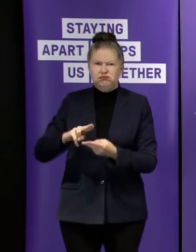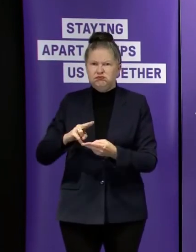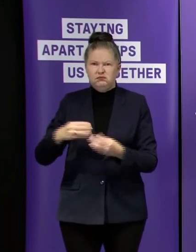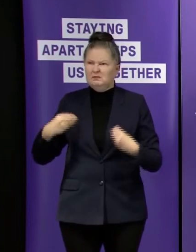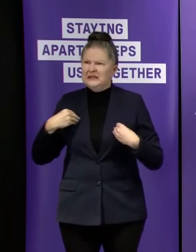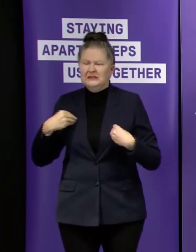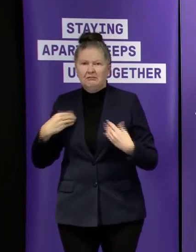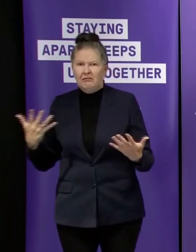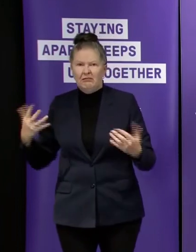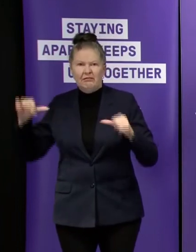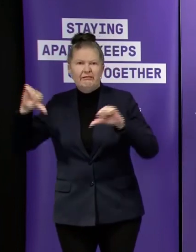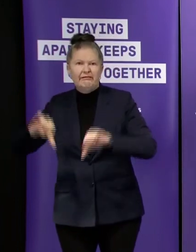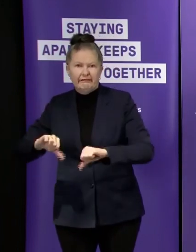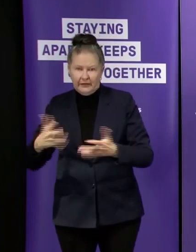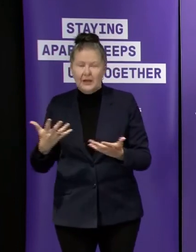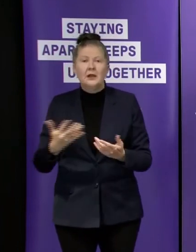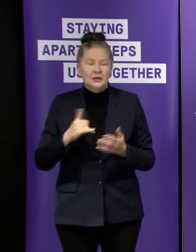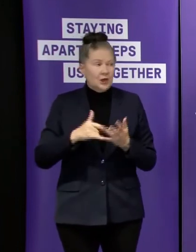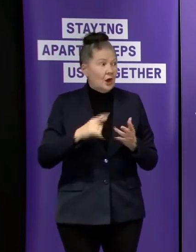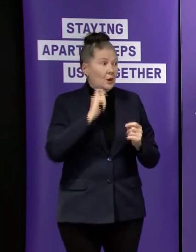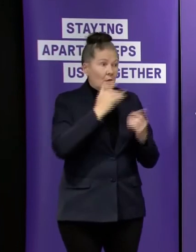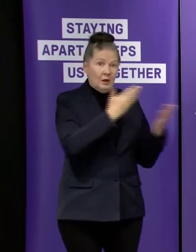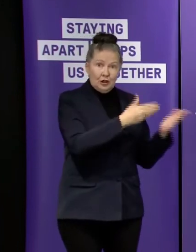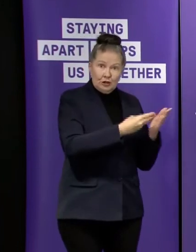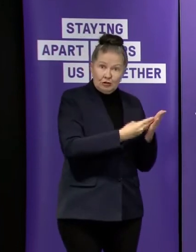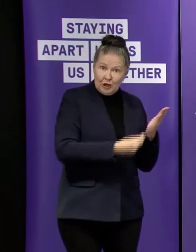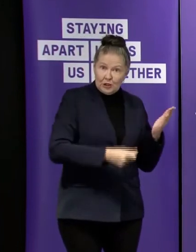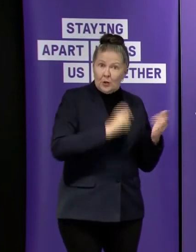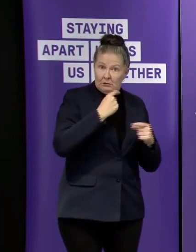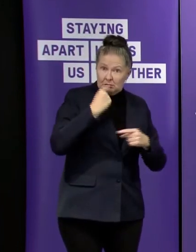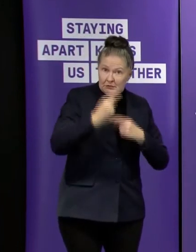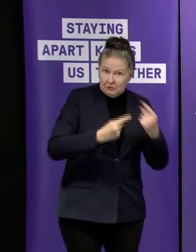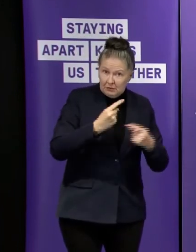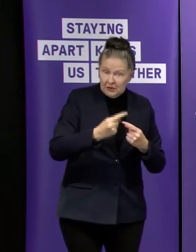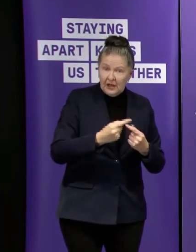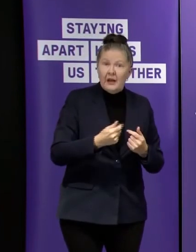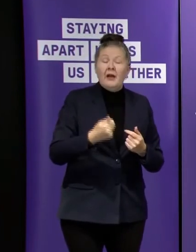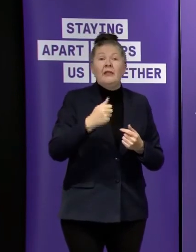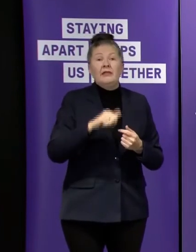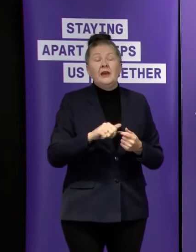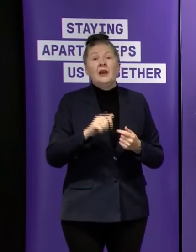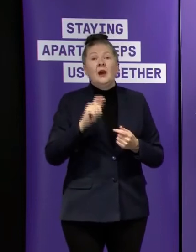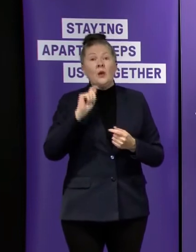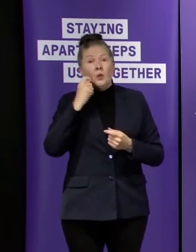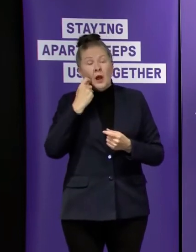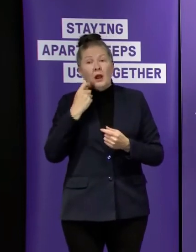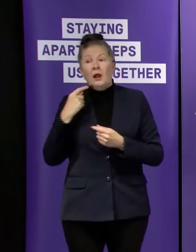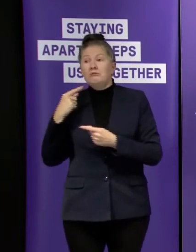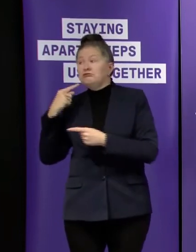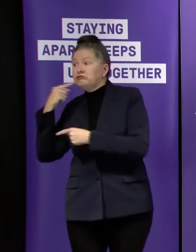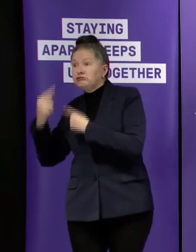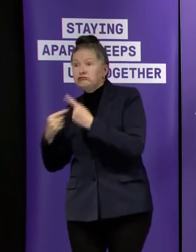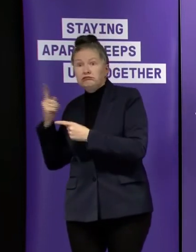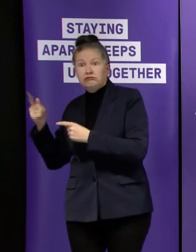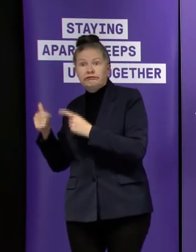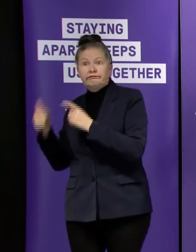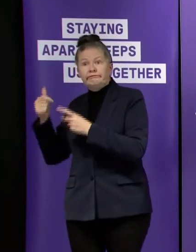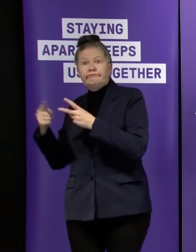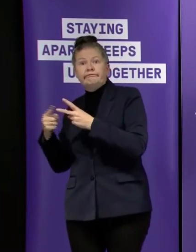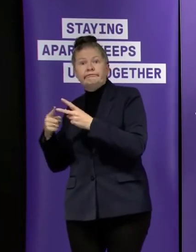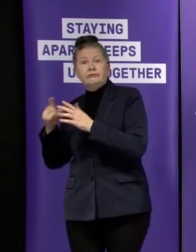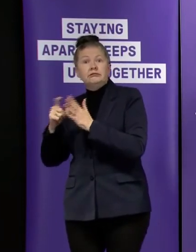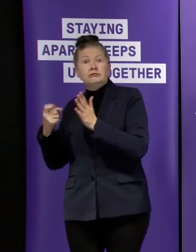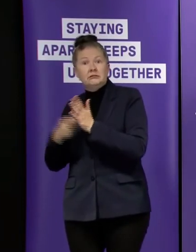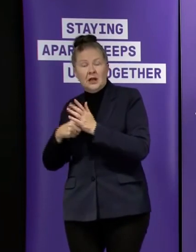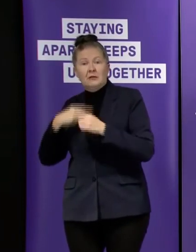can take you through the details of that uh and then we're happy to take then perhaps alan can give you a few minutes on the numbers of the day and then we're happy to take any questions